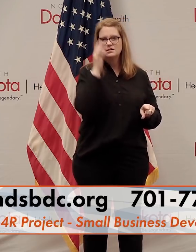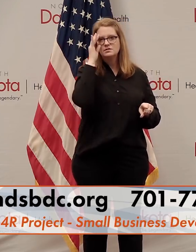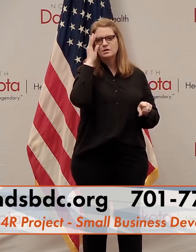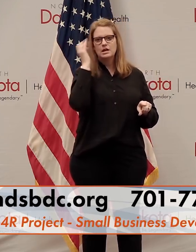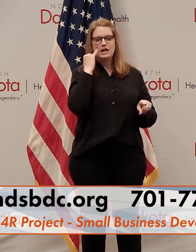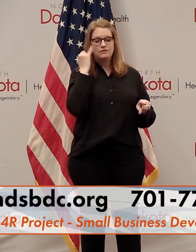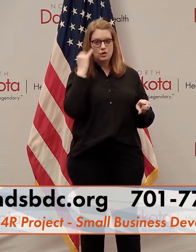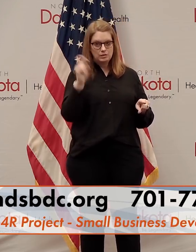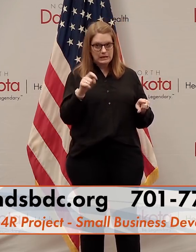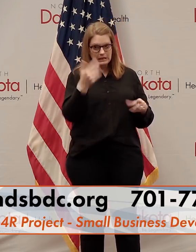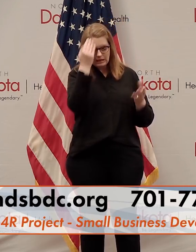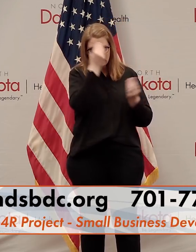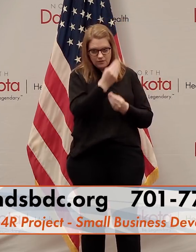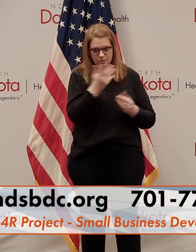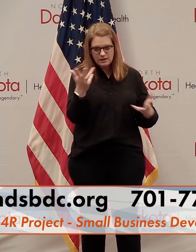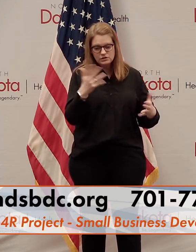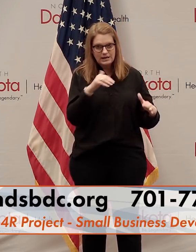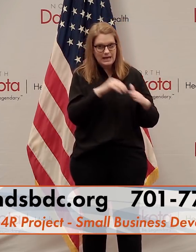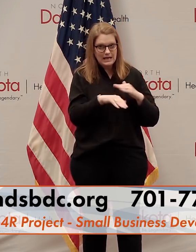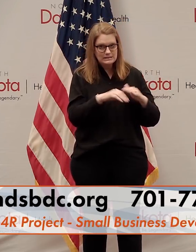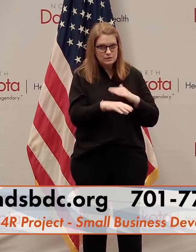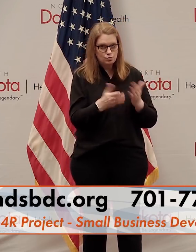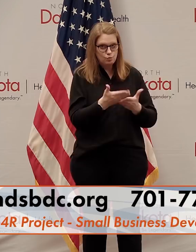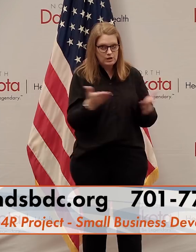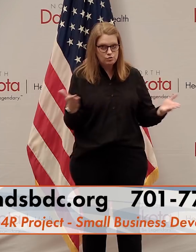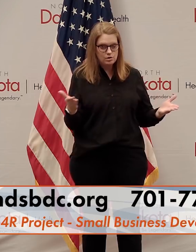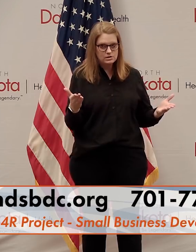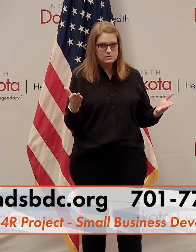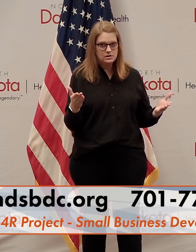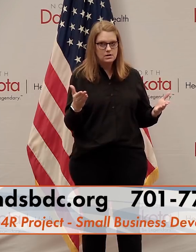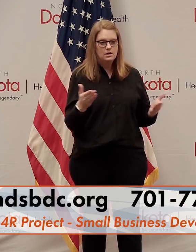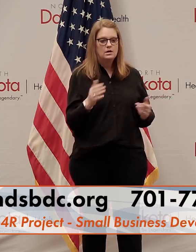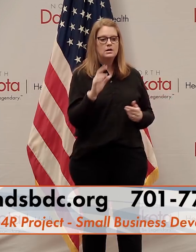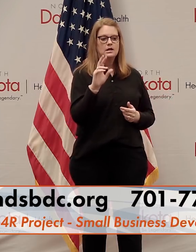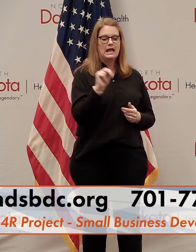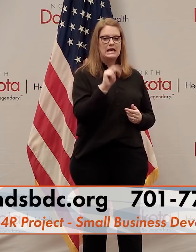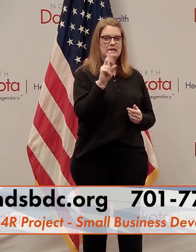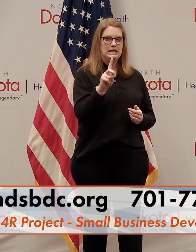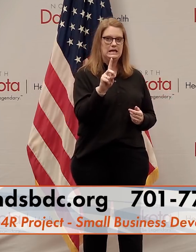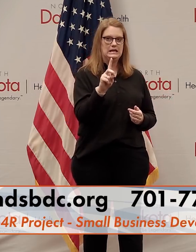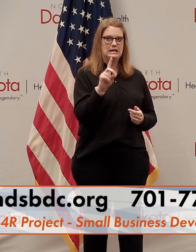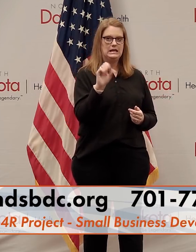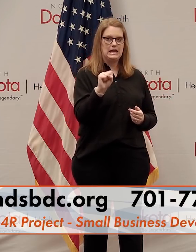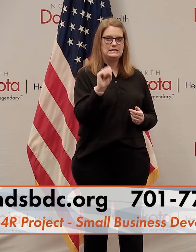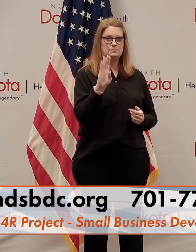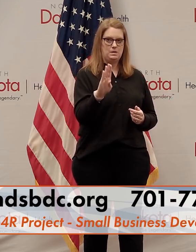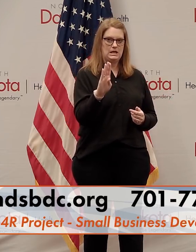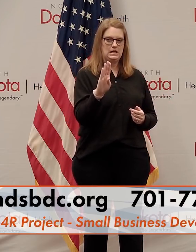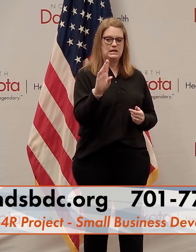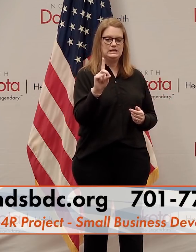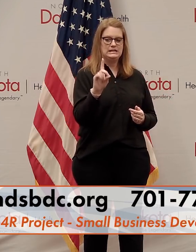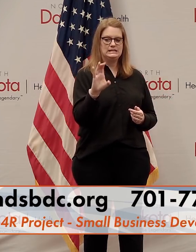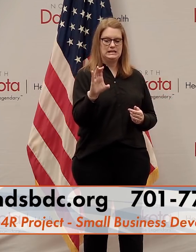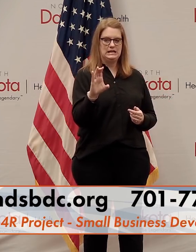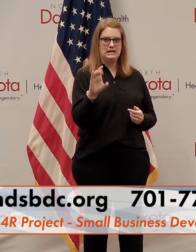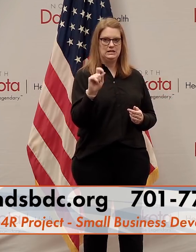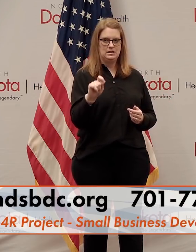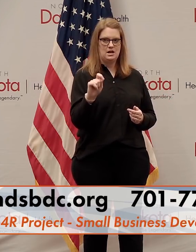information and to access resources, you can go to the NDSBDC